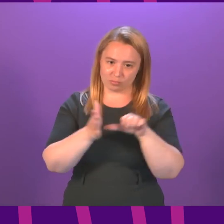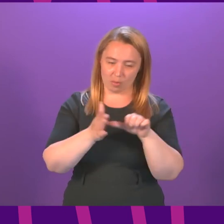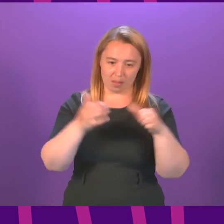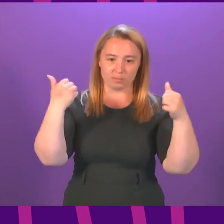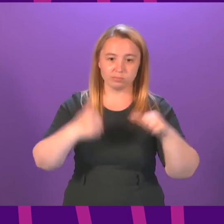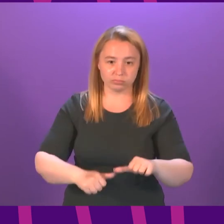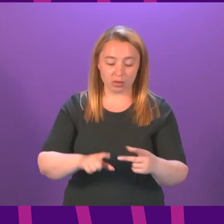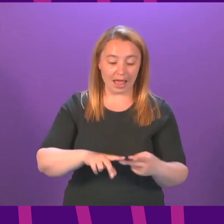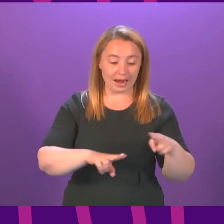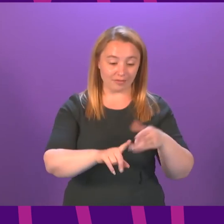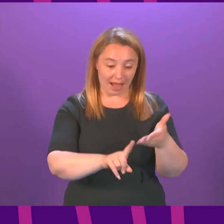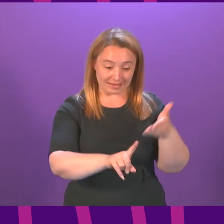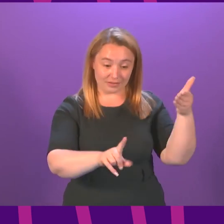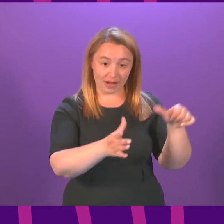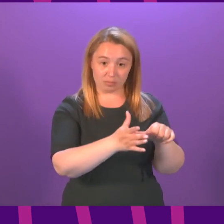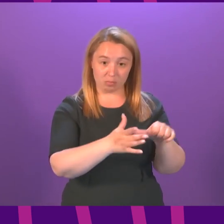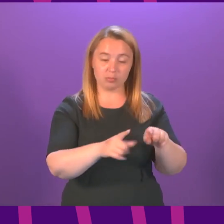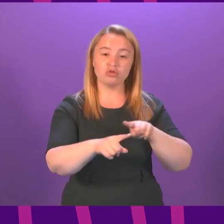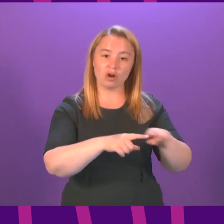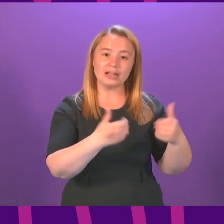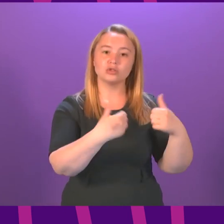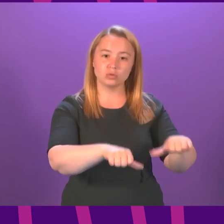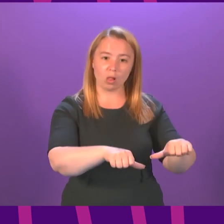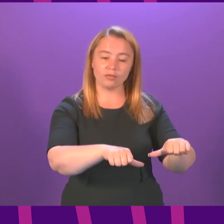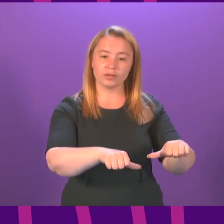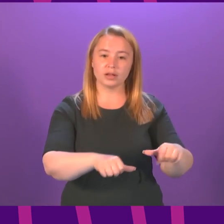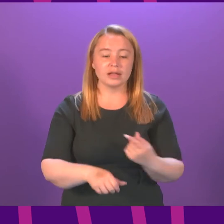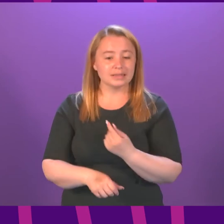issues when they're identified we are aware of some challenges that